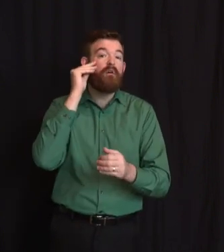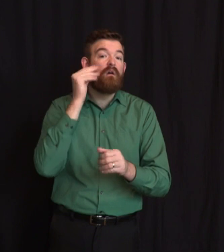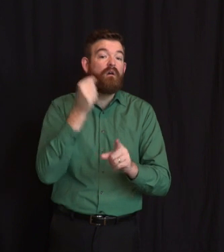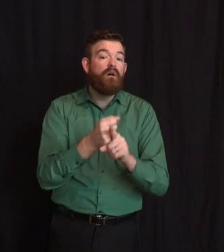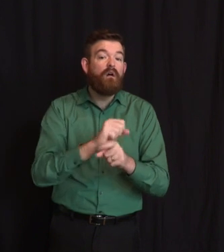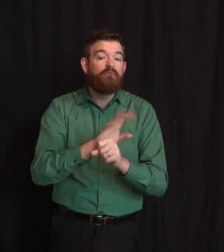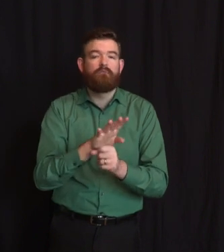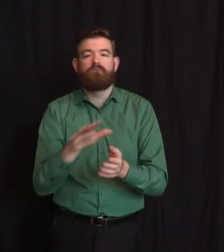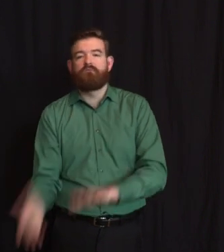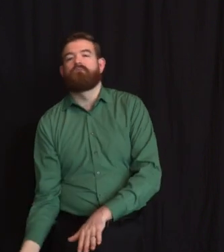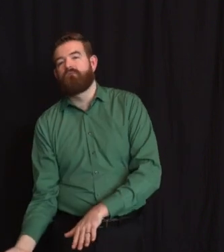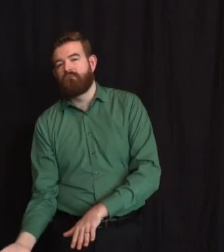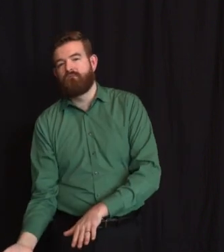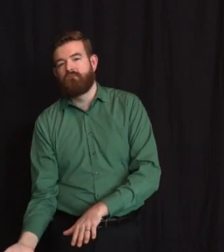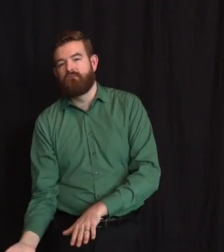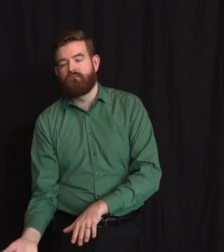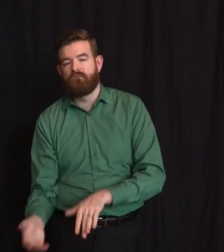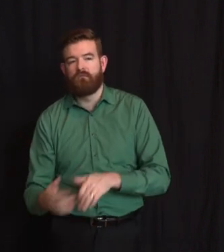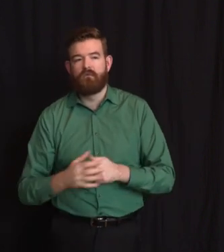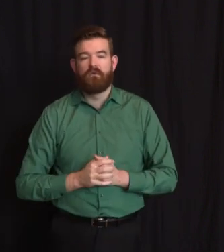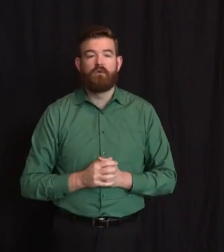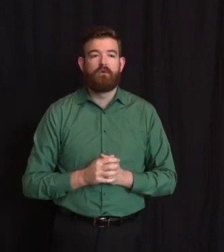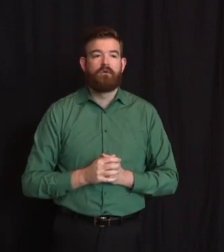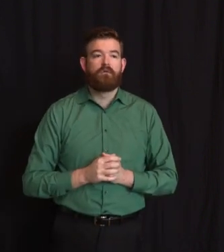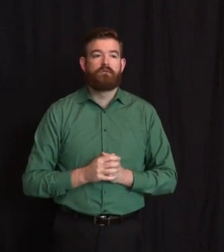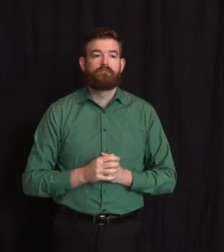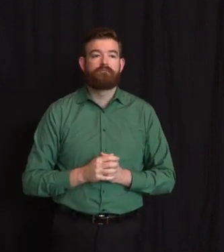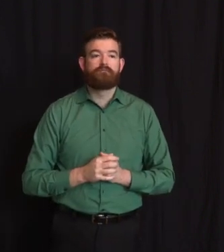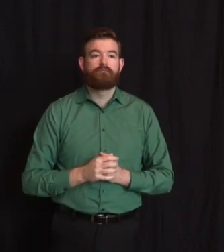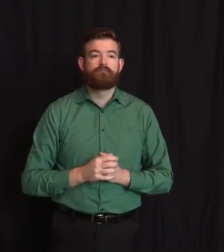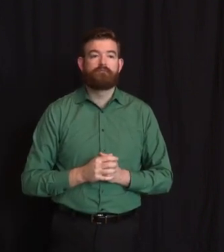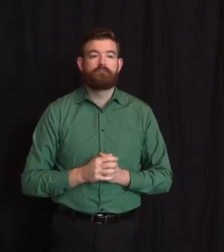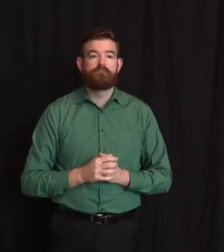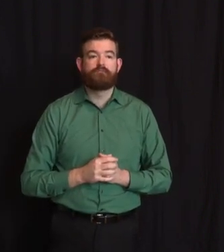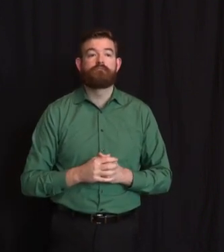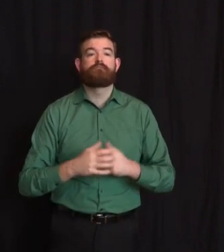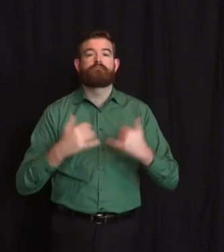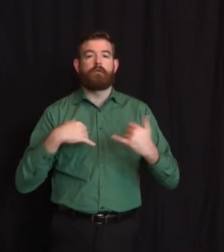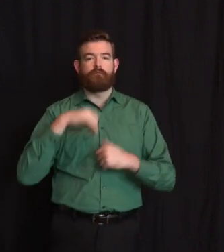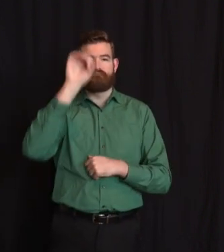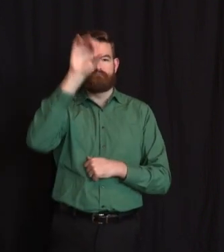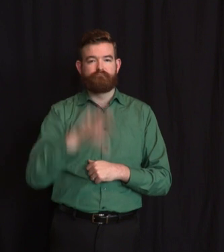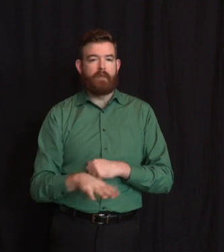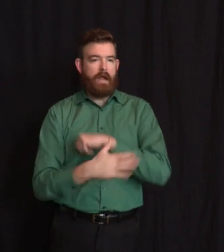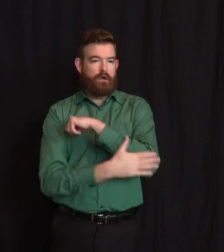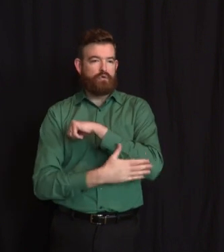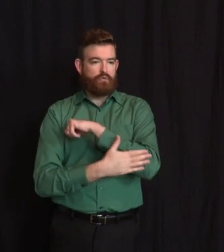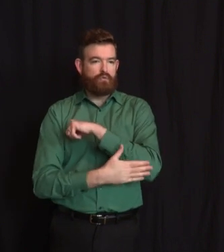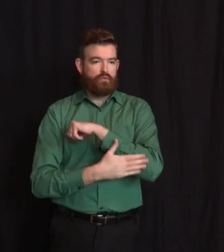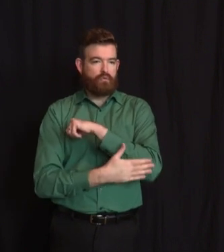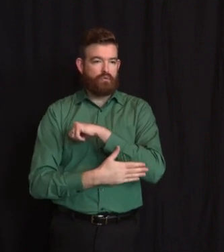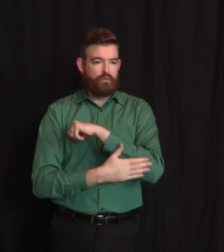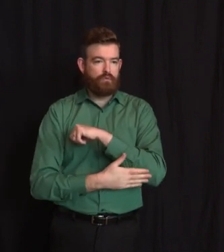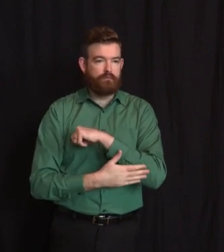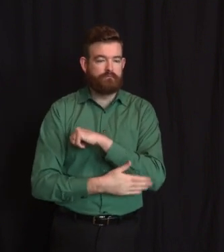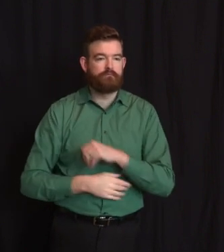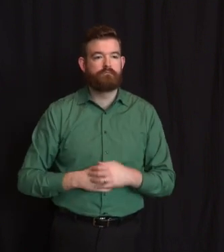added to the Department of Health dashboard later today. In Atlantic County, eight